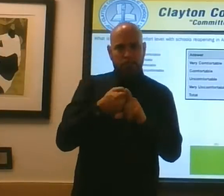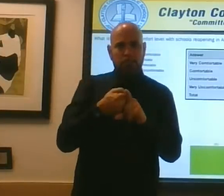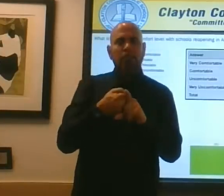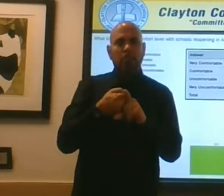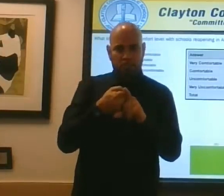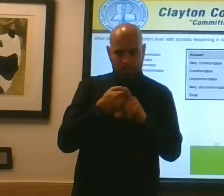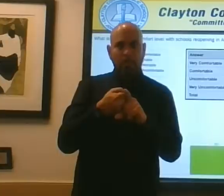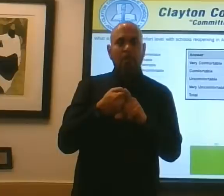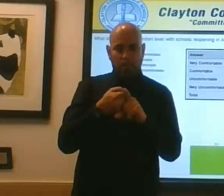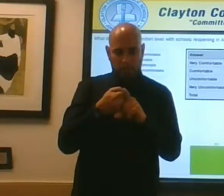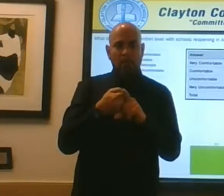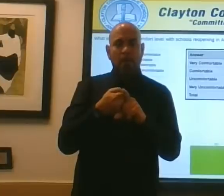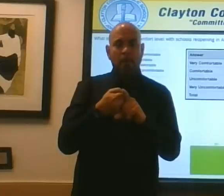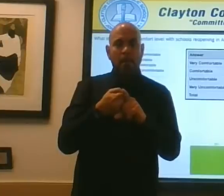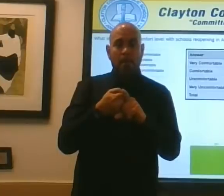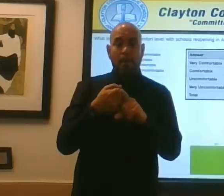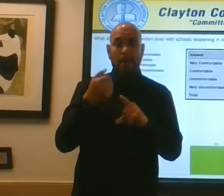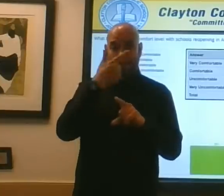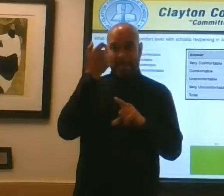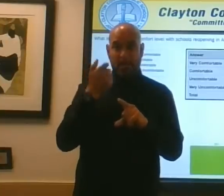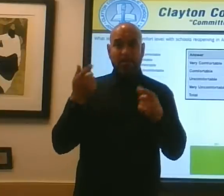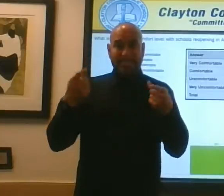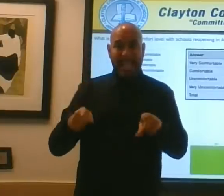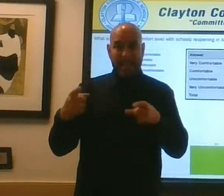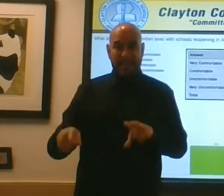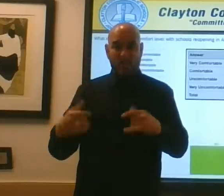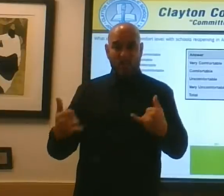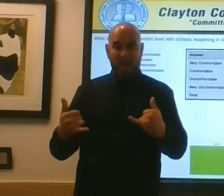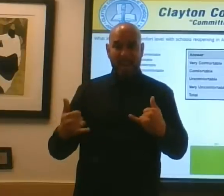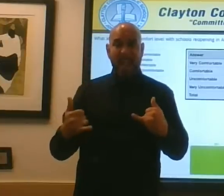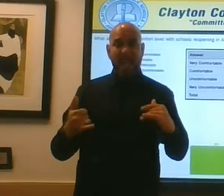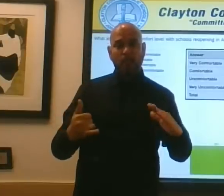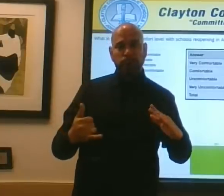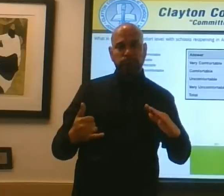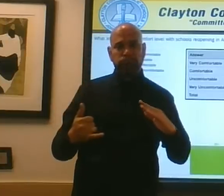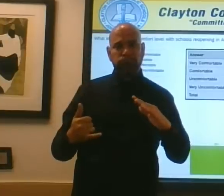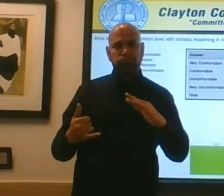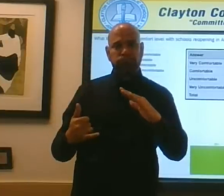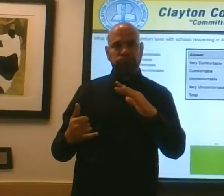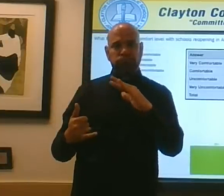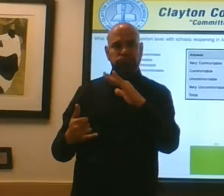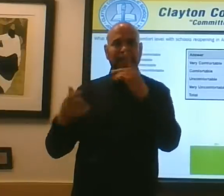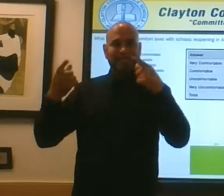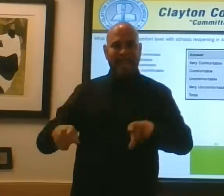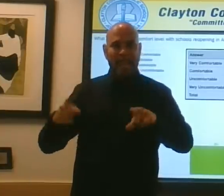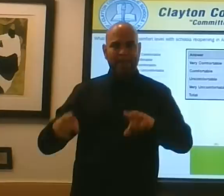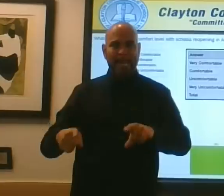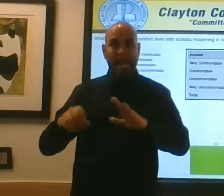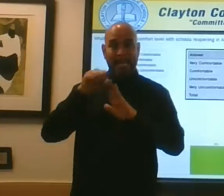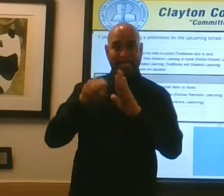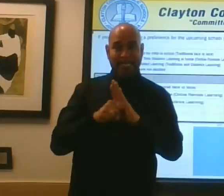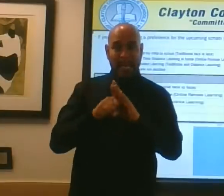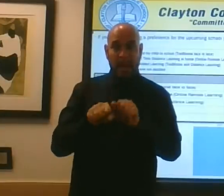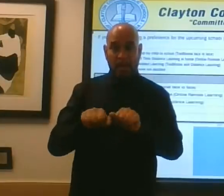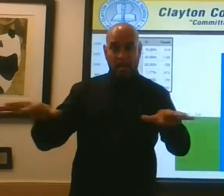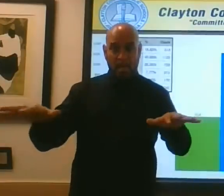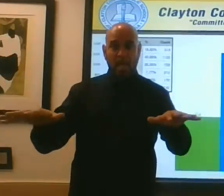increase that's occurring right now throughout the state and throughout this country.